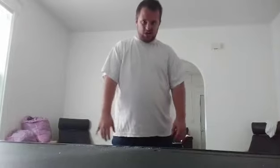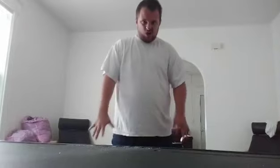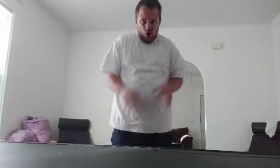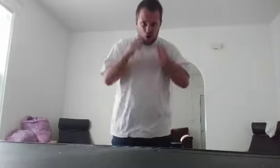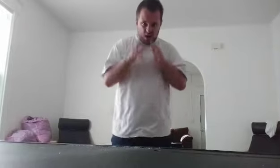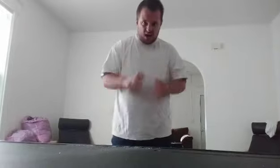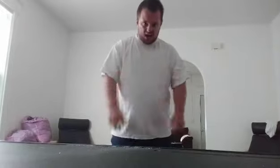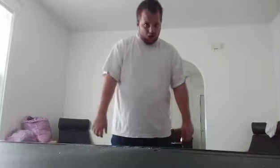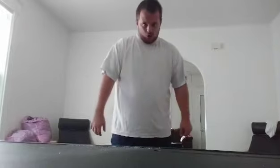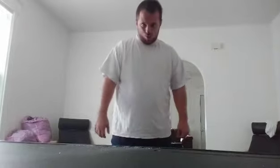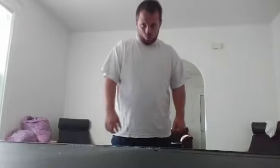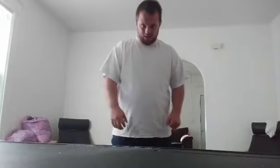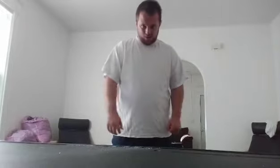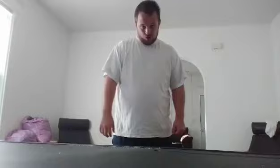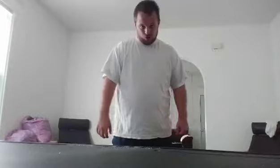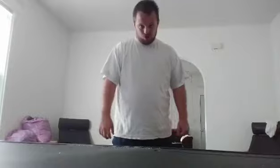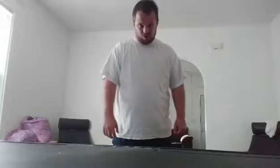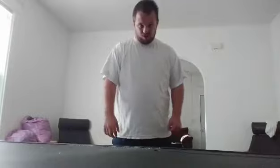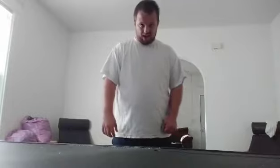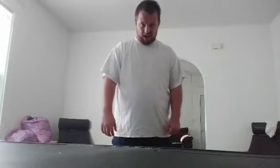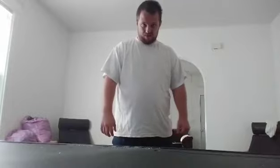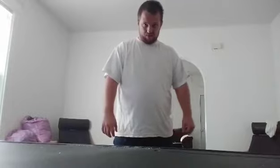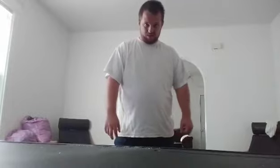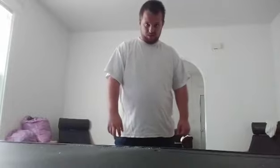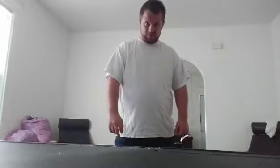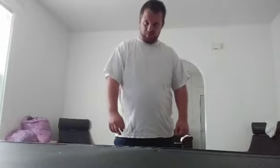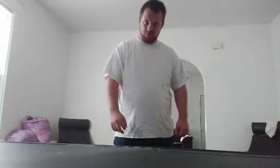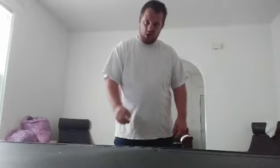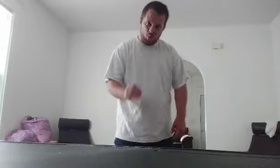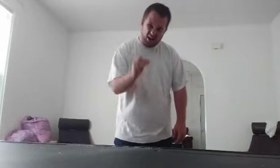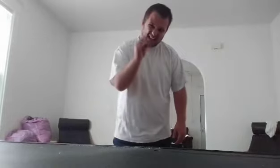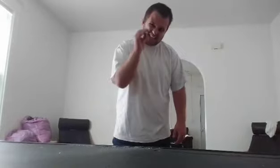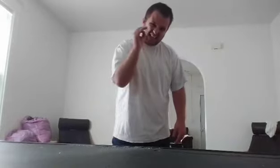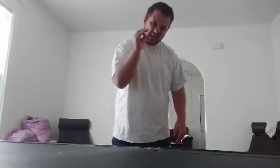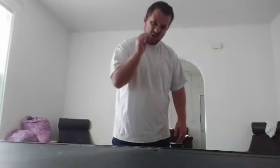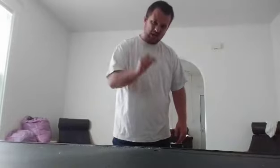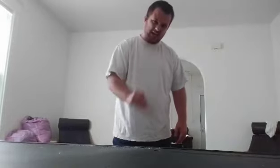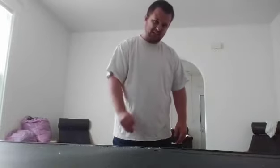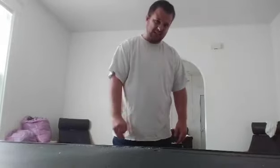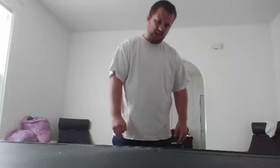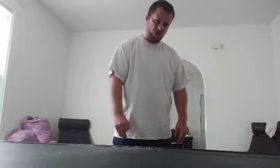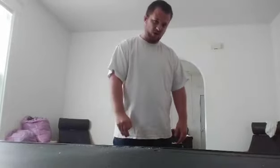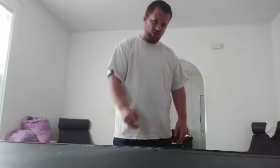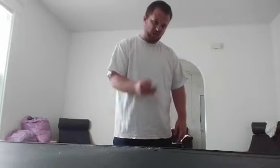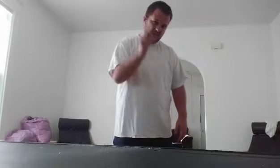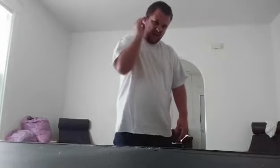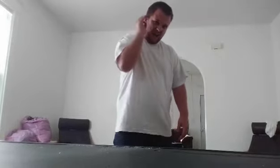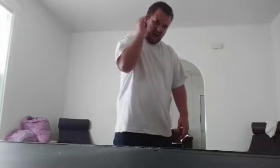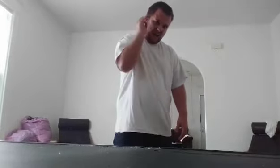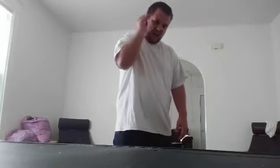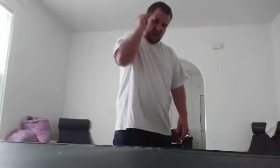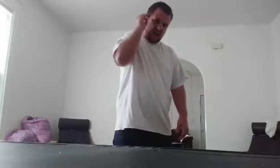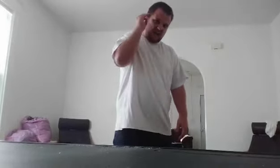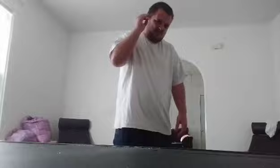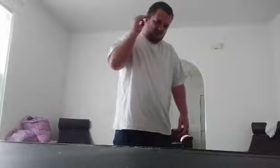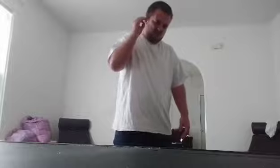are not going to survive. When I kick you guys' head off and just